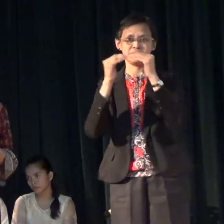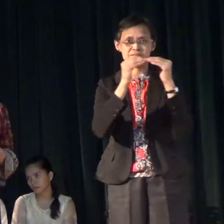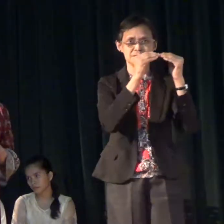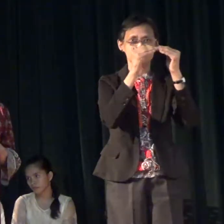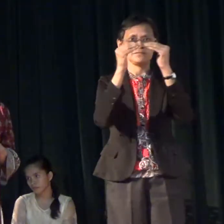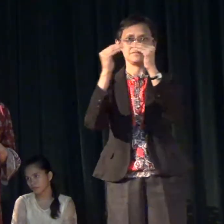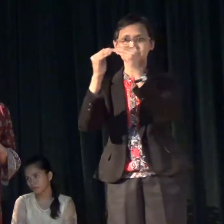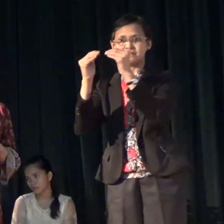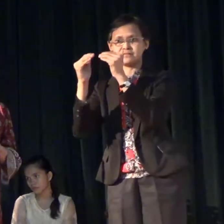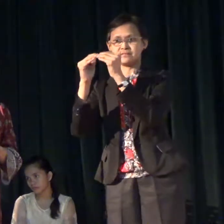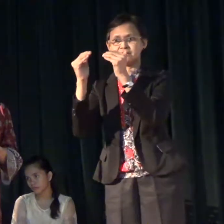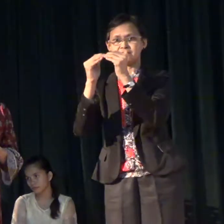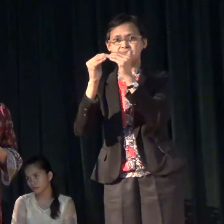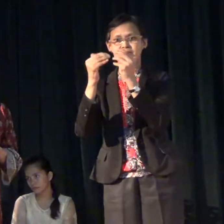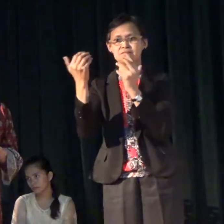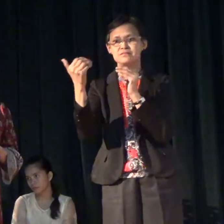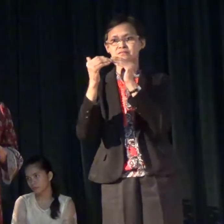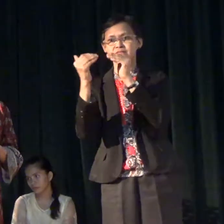with others